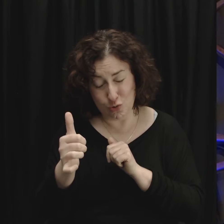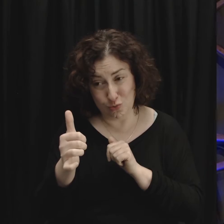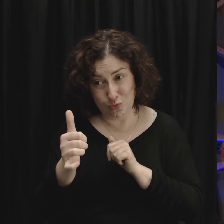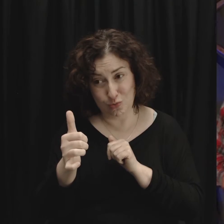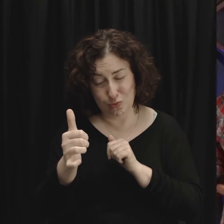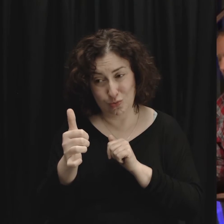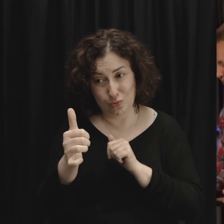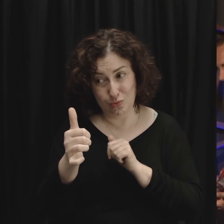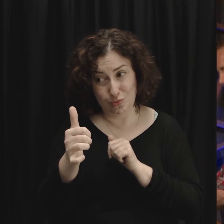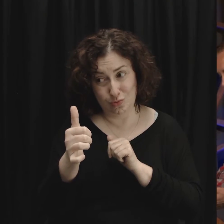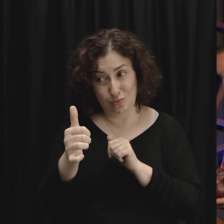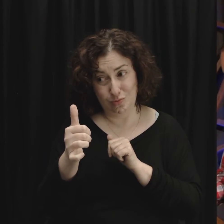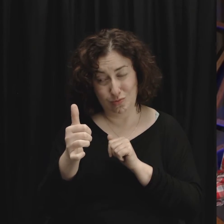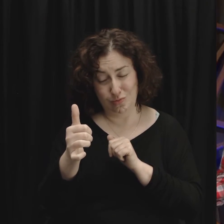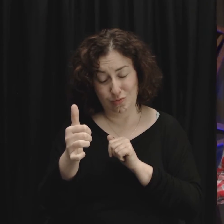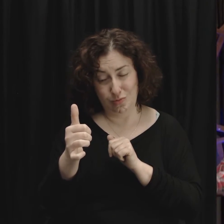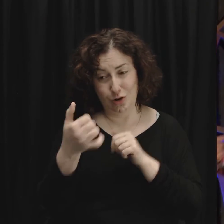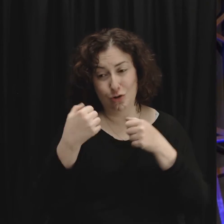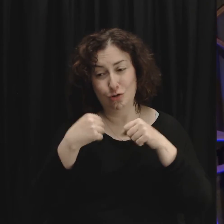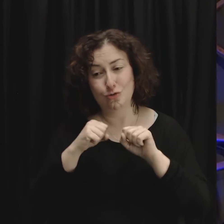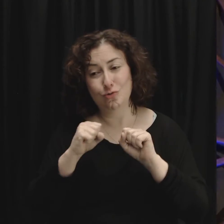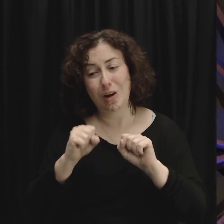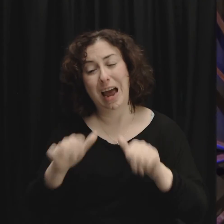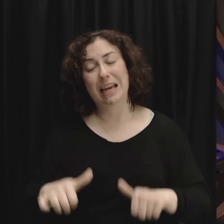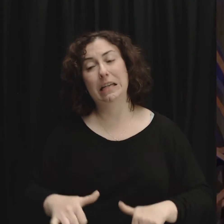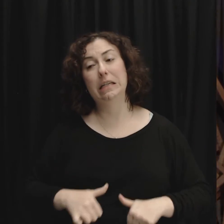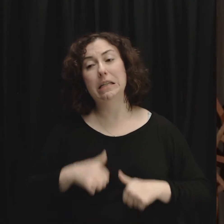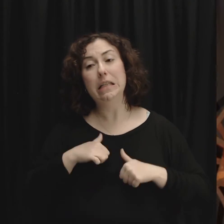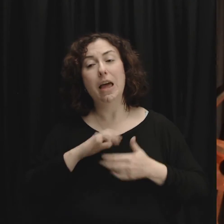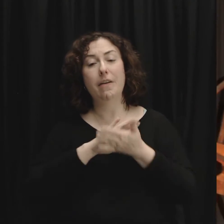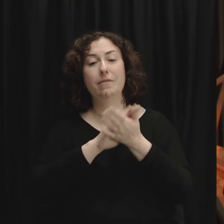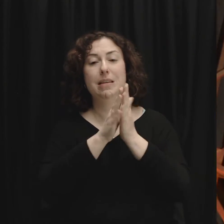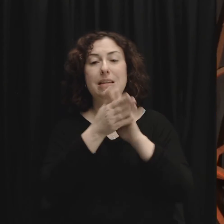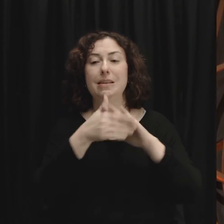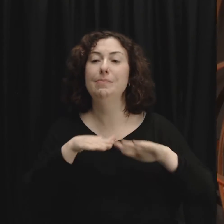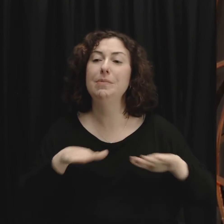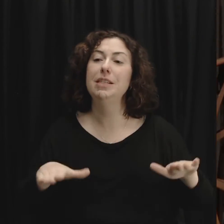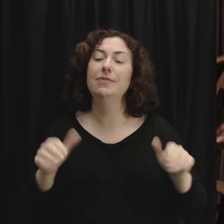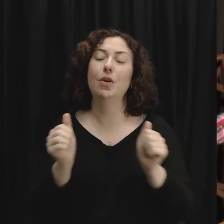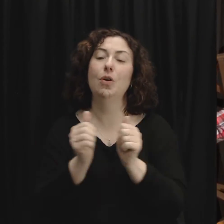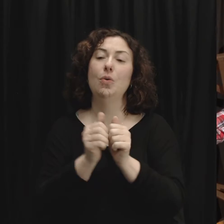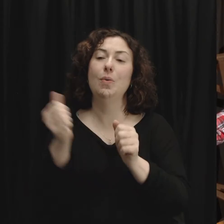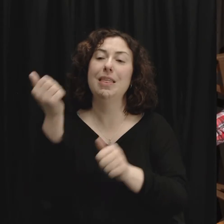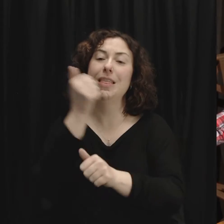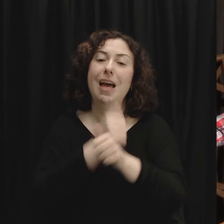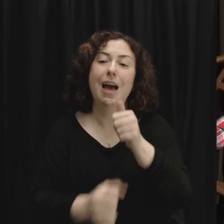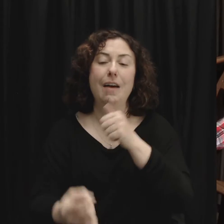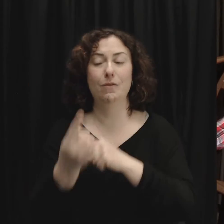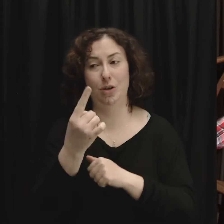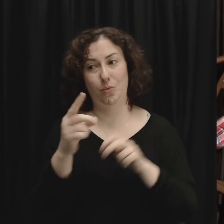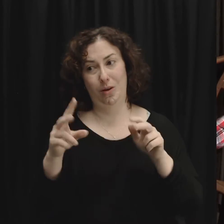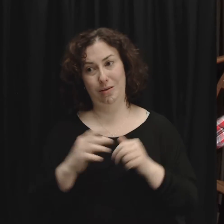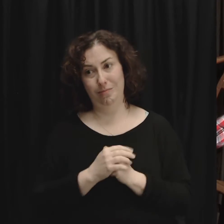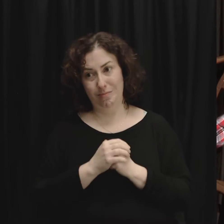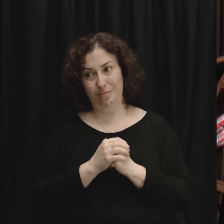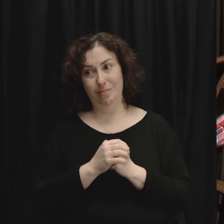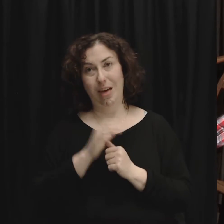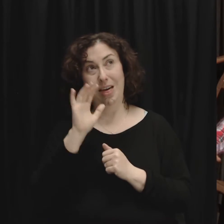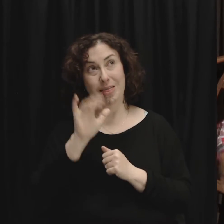will for our lives that's God's desire for us as his ambassadors is to be peacemakers in our relationships so